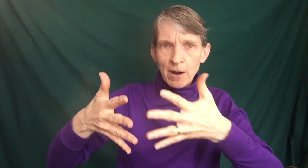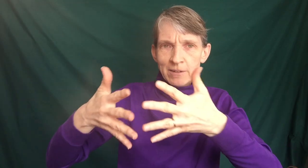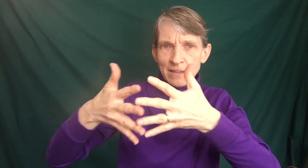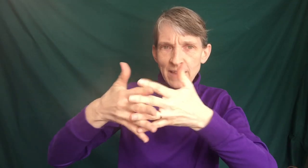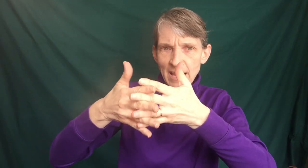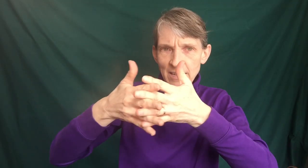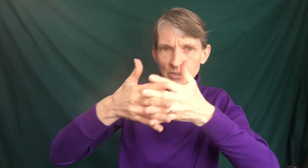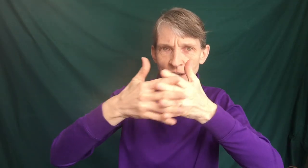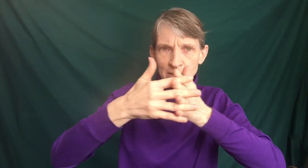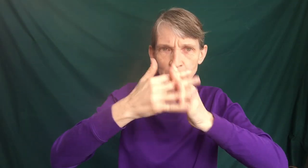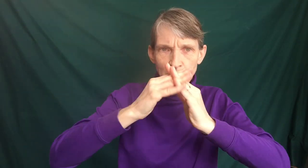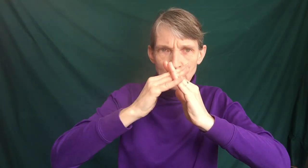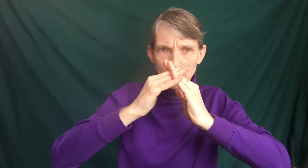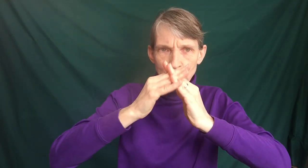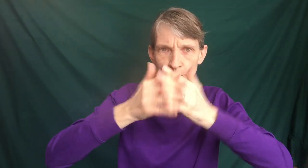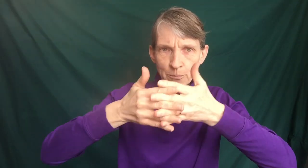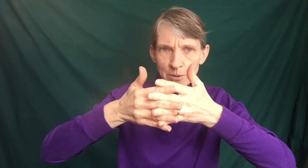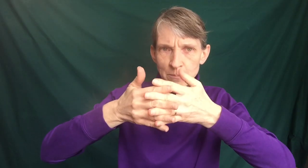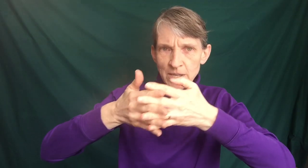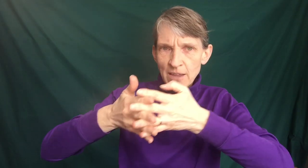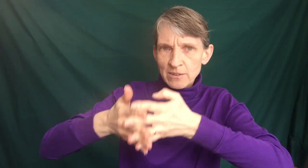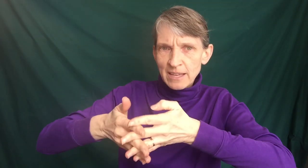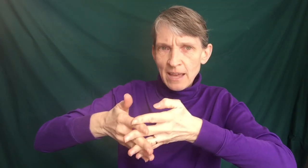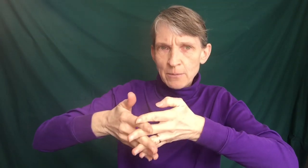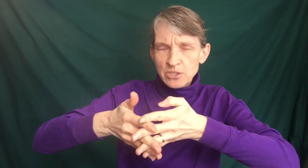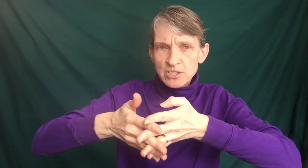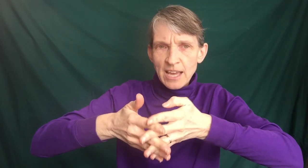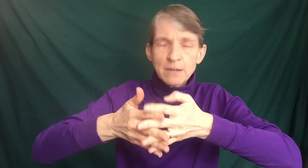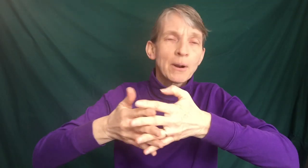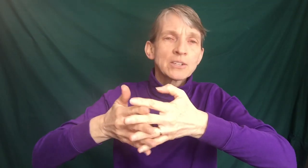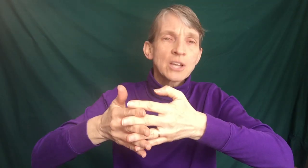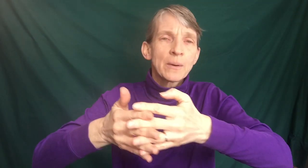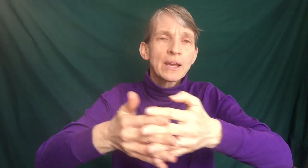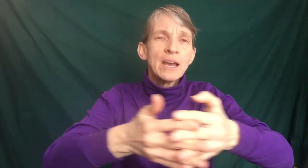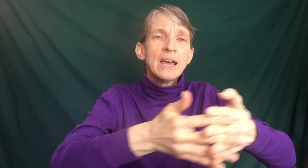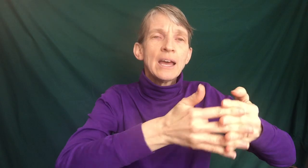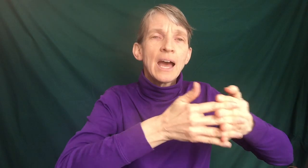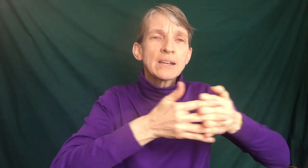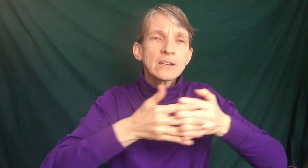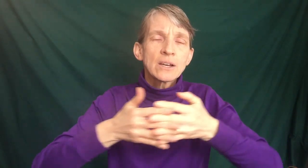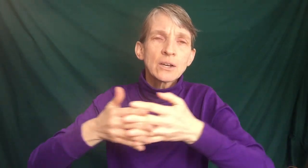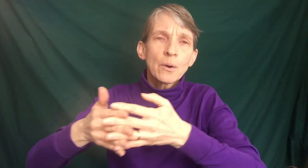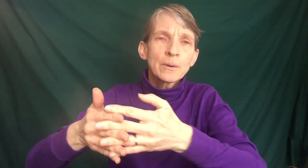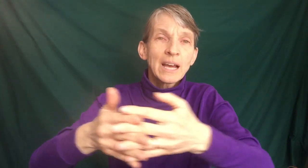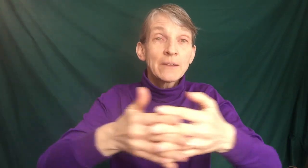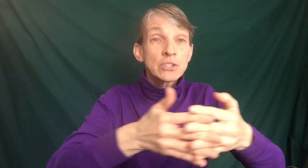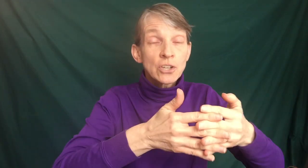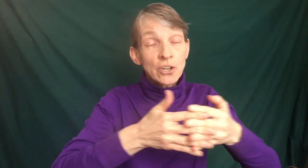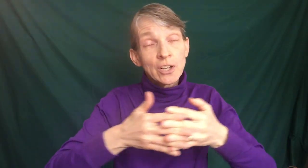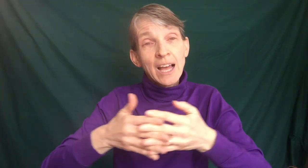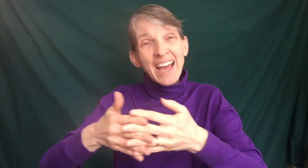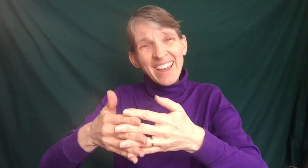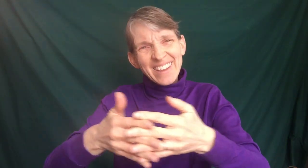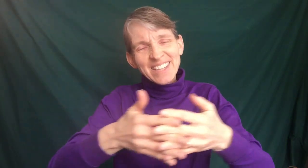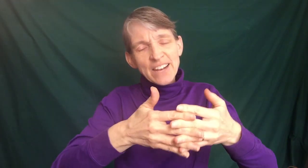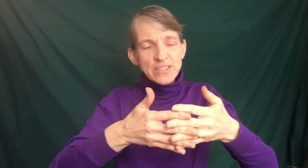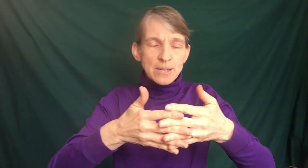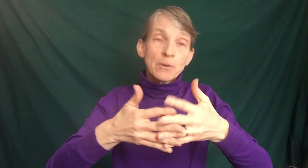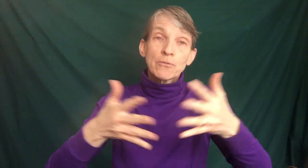apart like that and you kind of put them together like that with just the end parts going and go in kind of a circle. And that's kind of a symbol